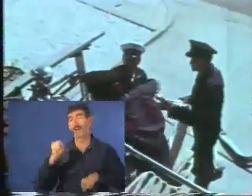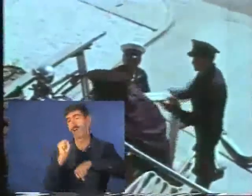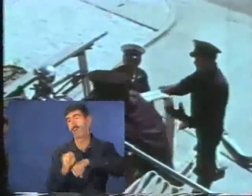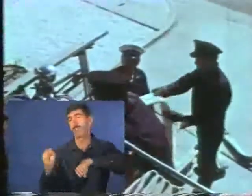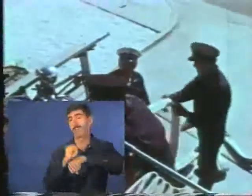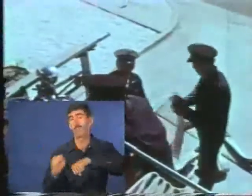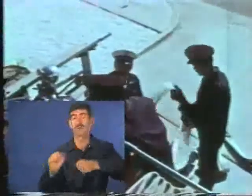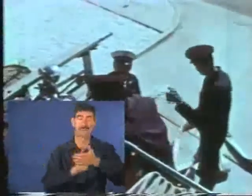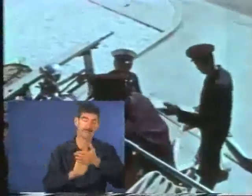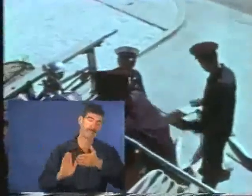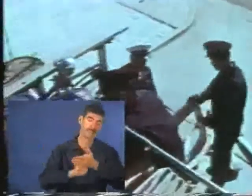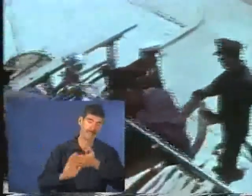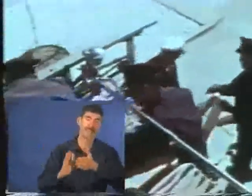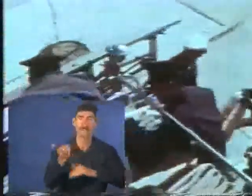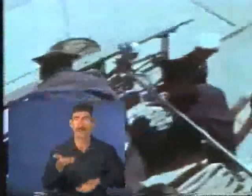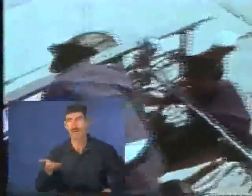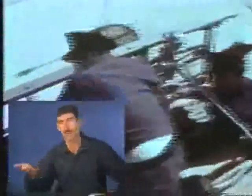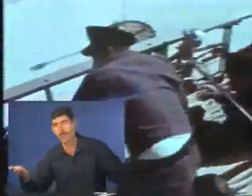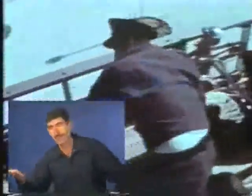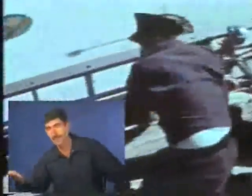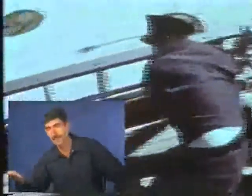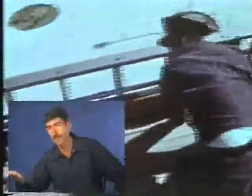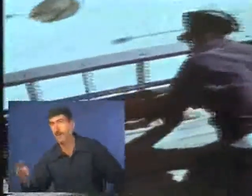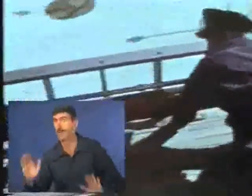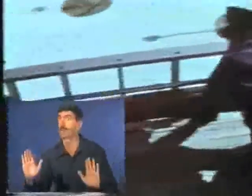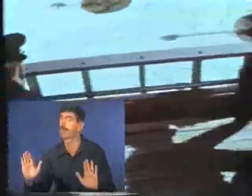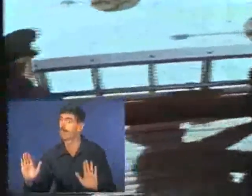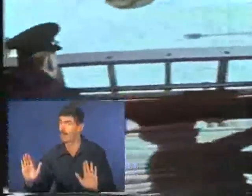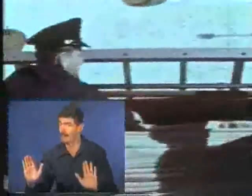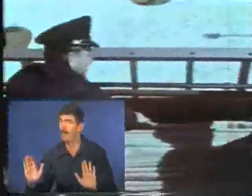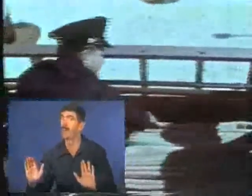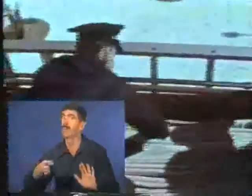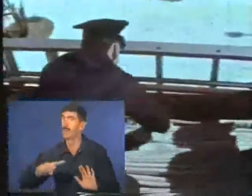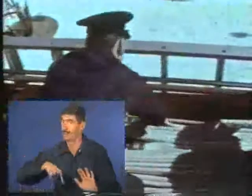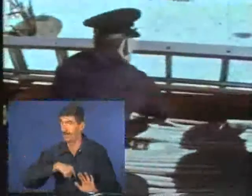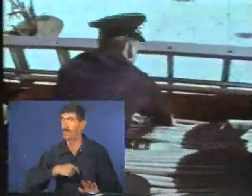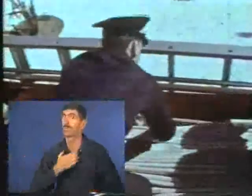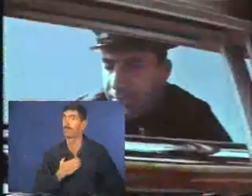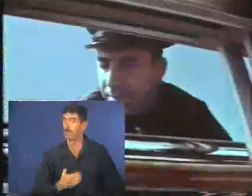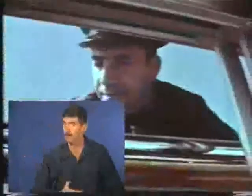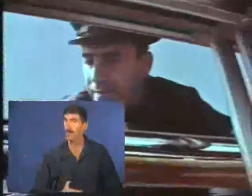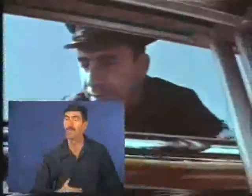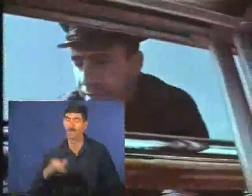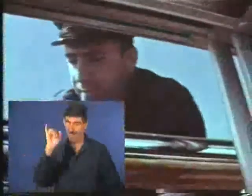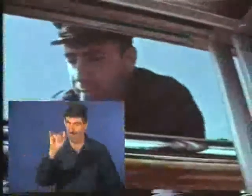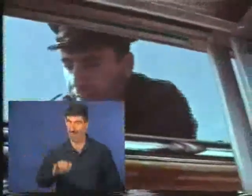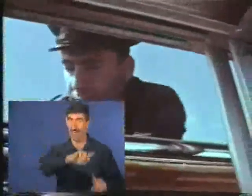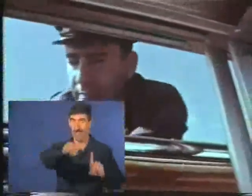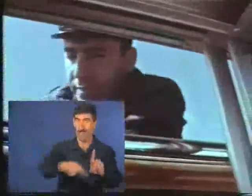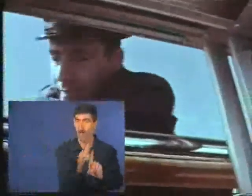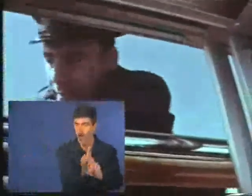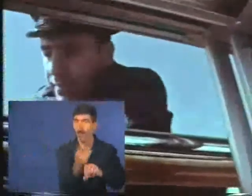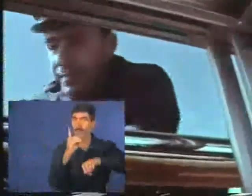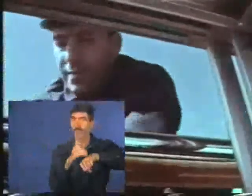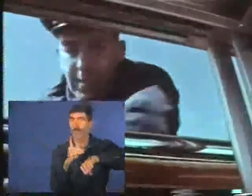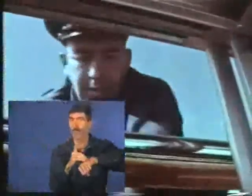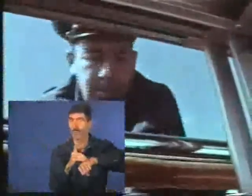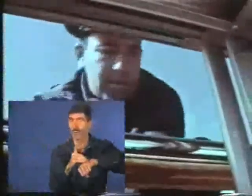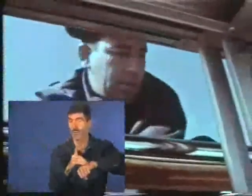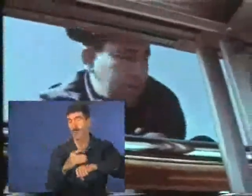Although we get tired of working on our equipment and doing other such jobs between alarms, it would be much better if this